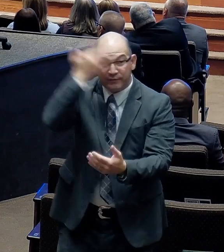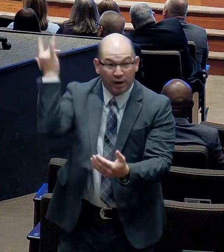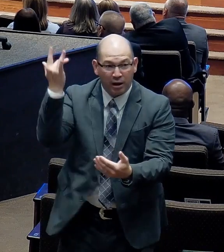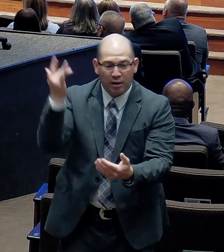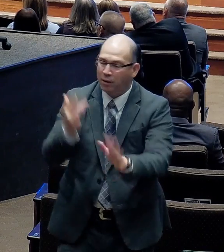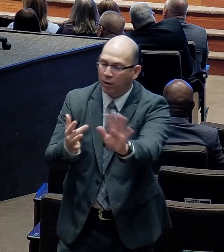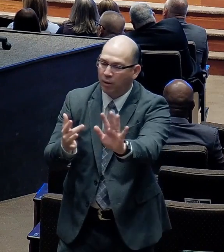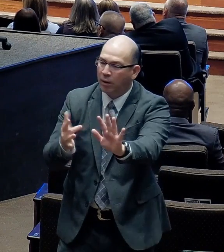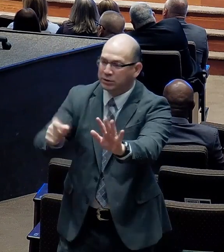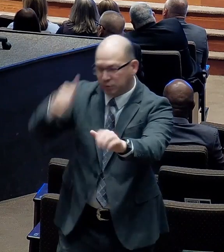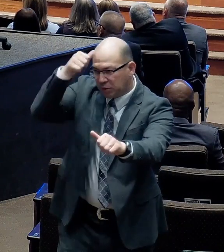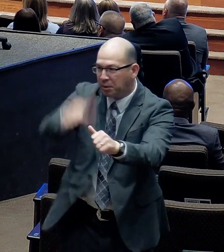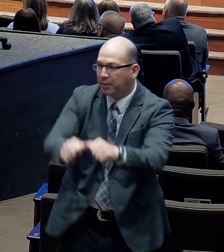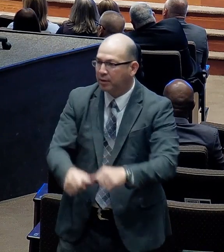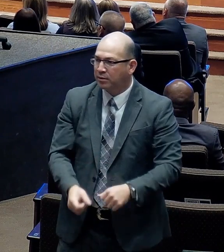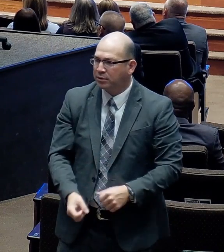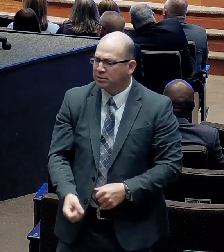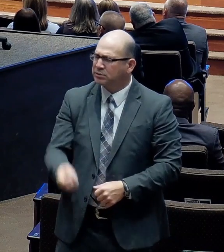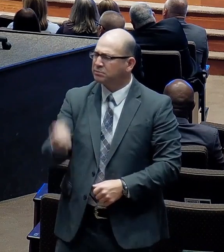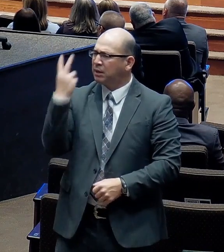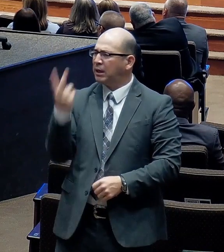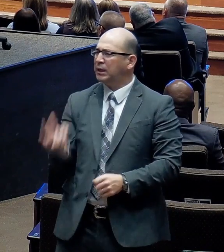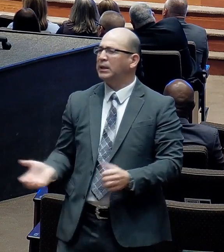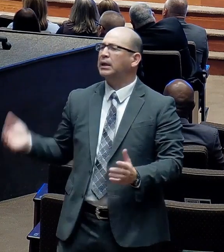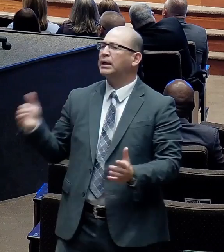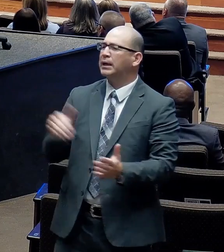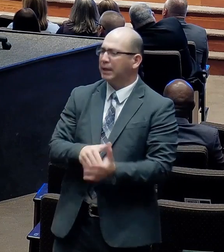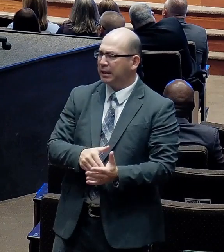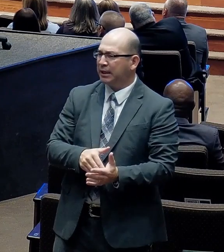back for just a minute. A small beginning.